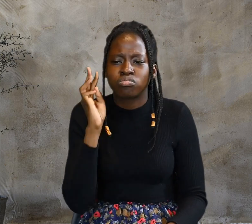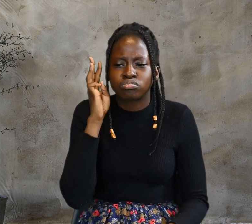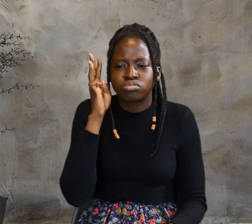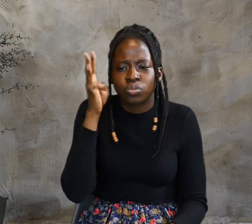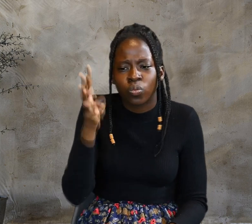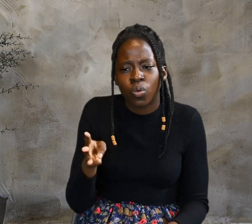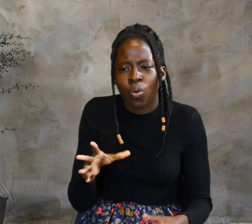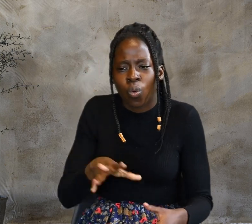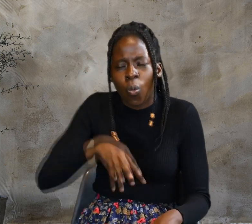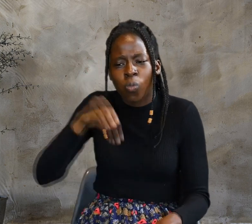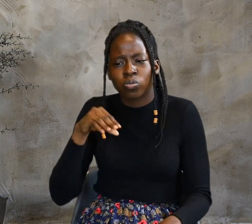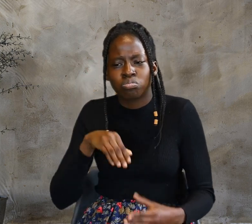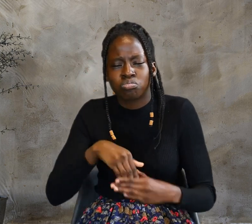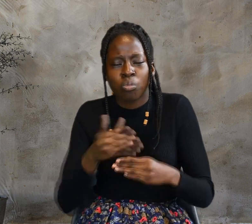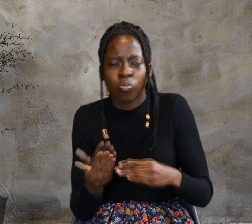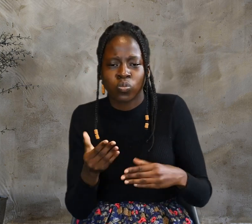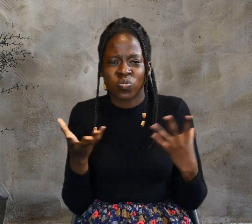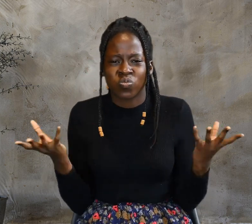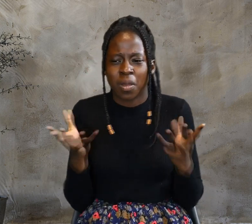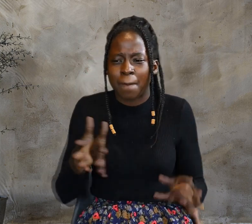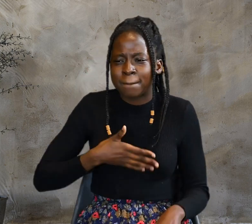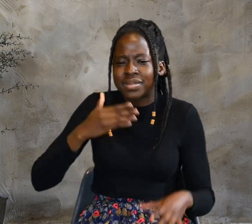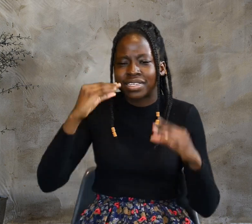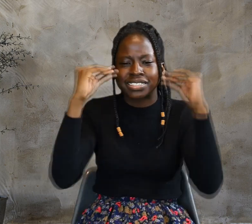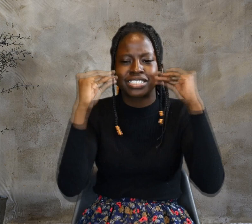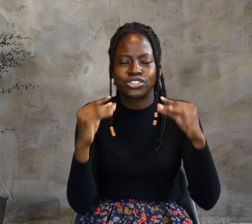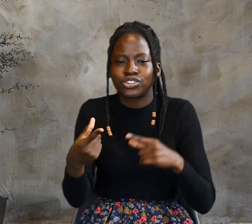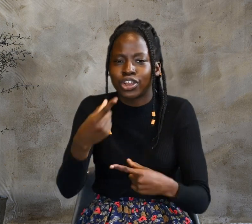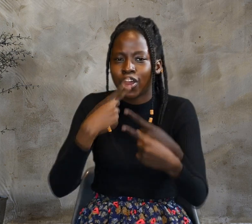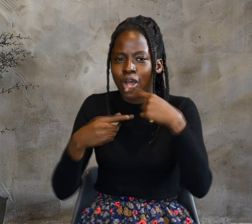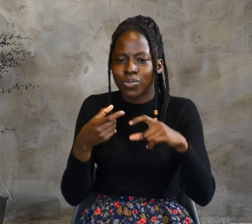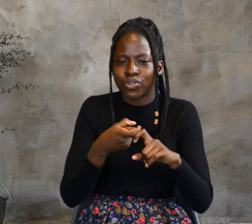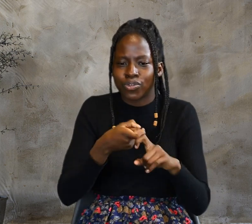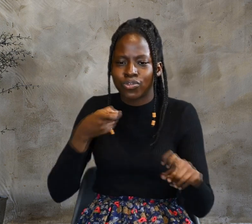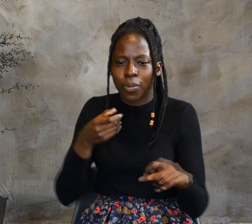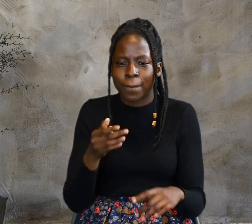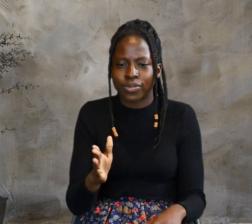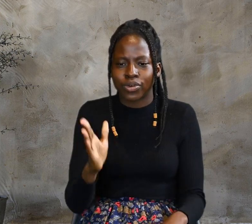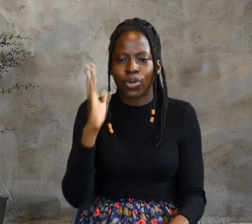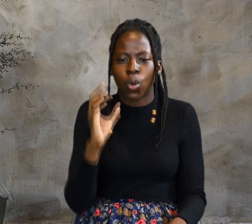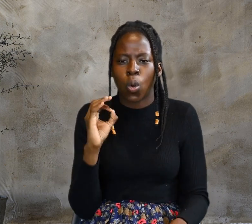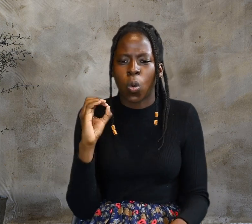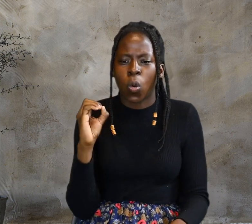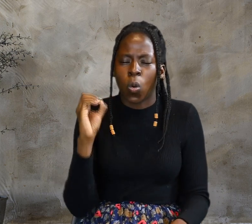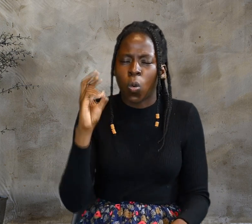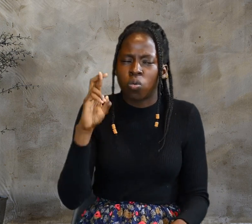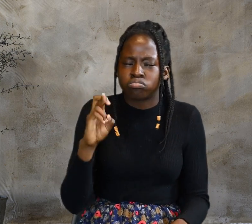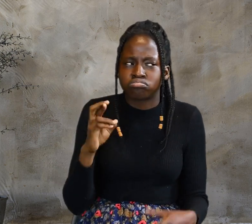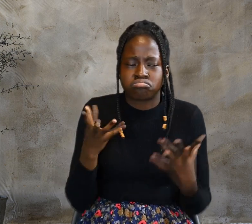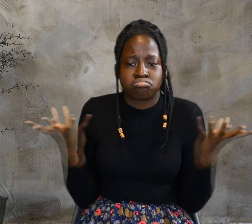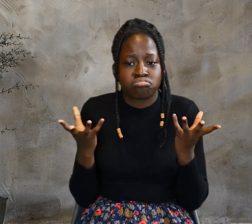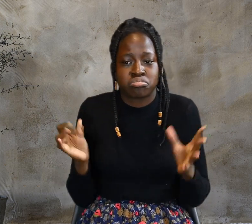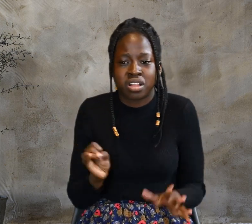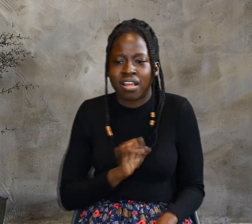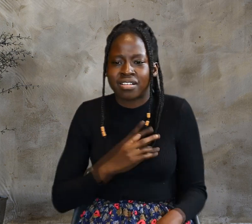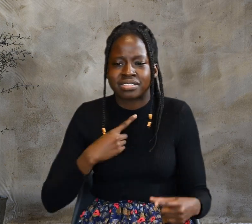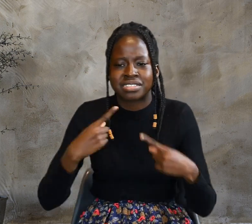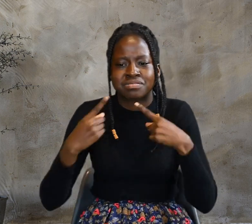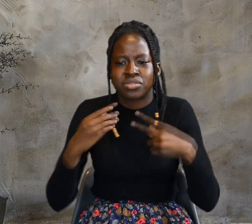comes from God or whether I speak on my own. Whoever speaks